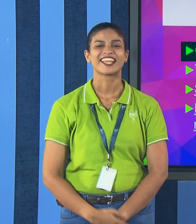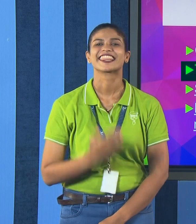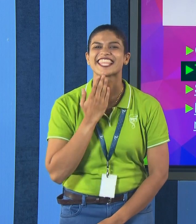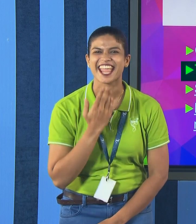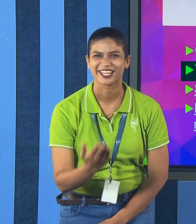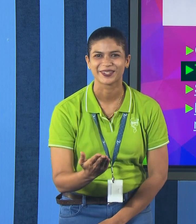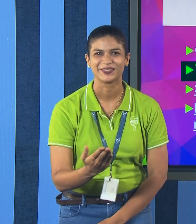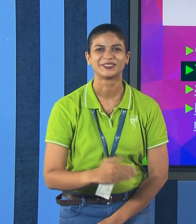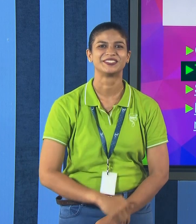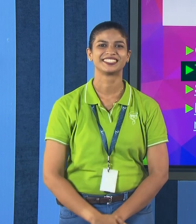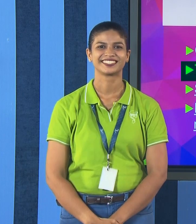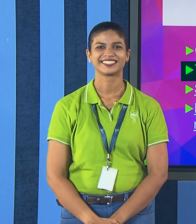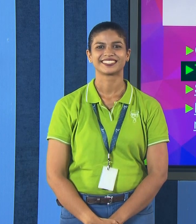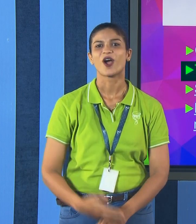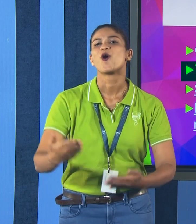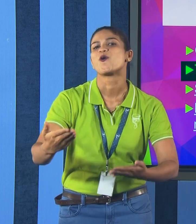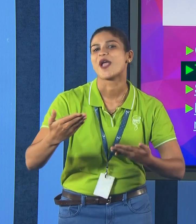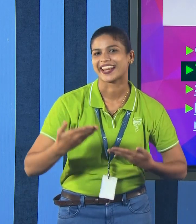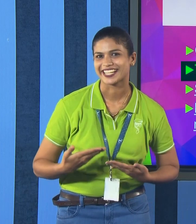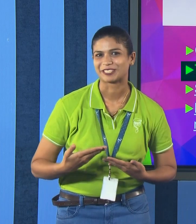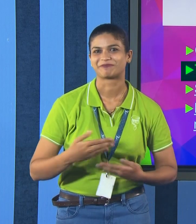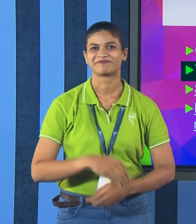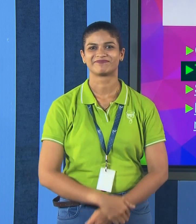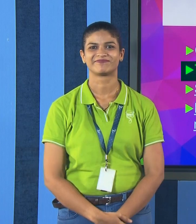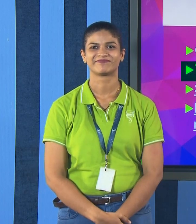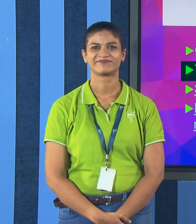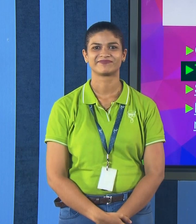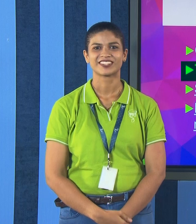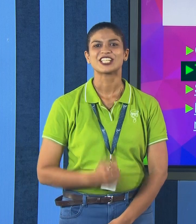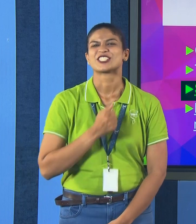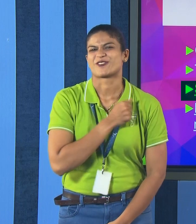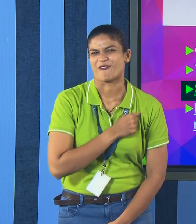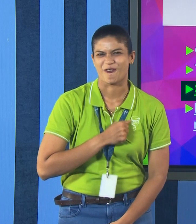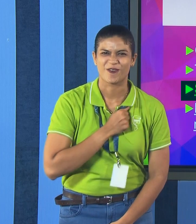Thank you. you. Welcome. Sorry.